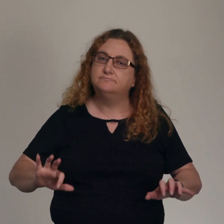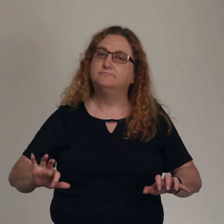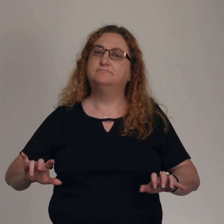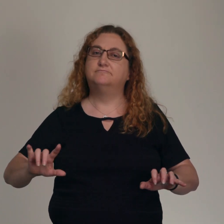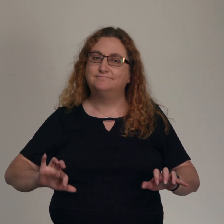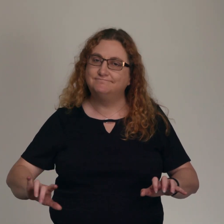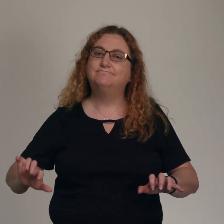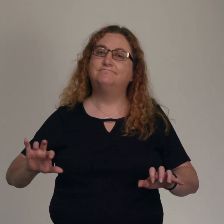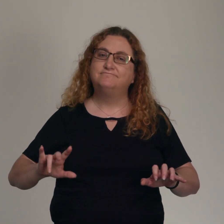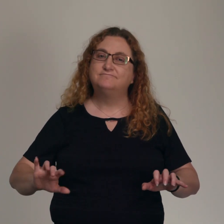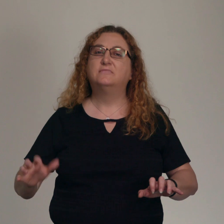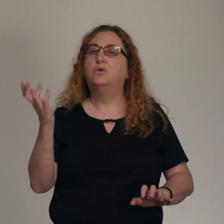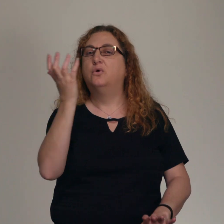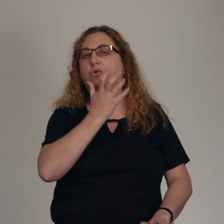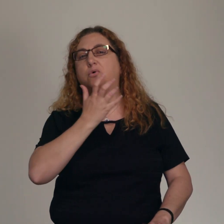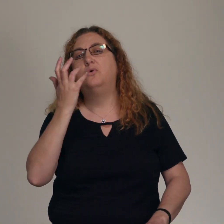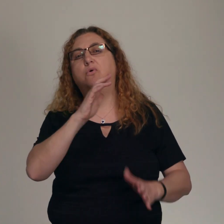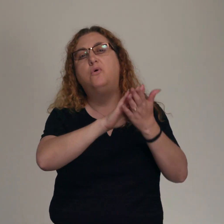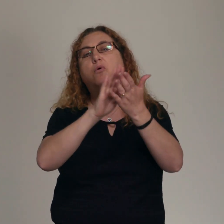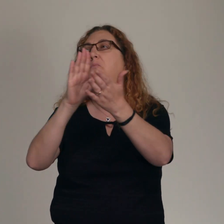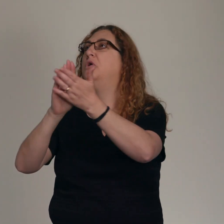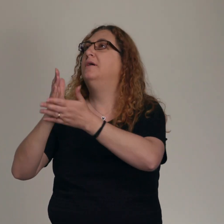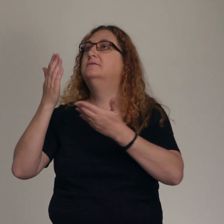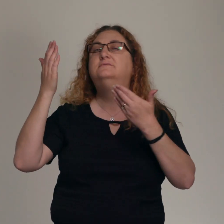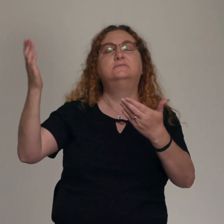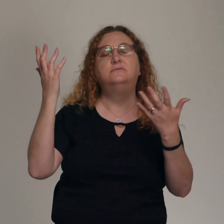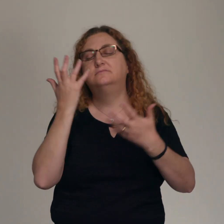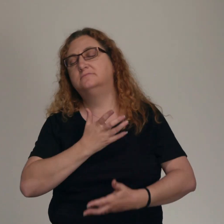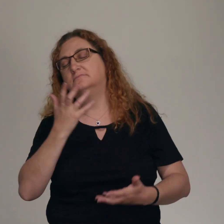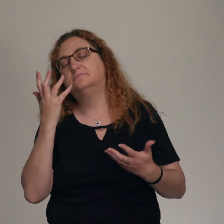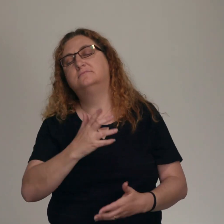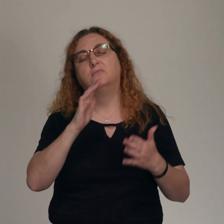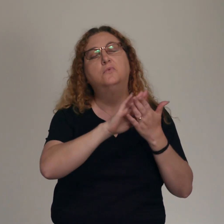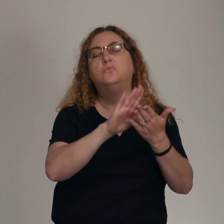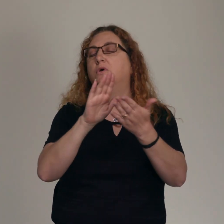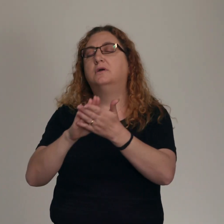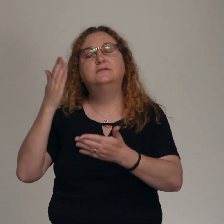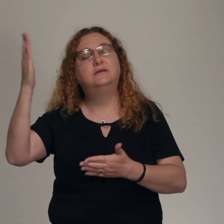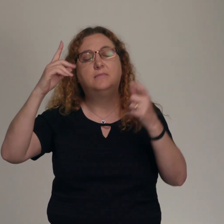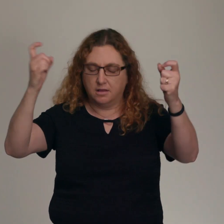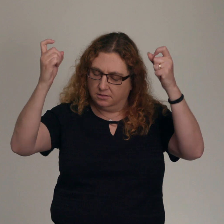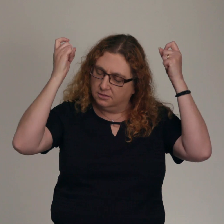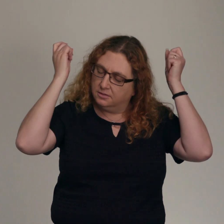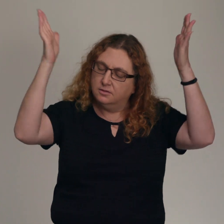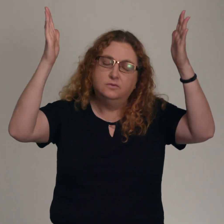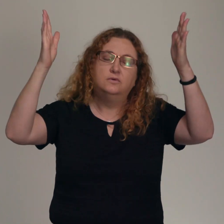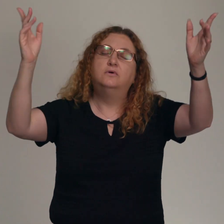Oh, praise Him, hallelujah Oh,